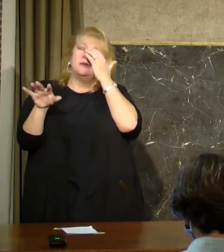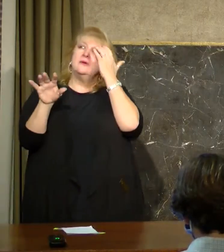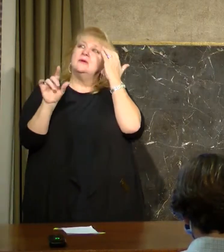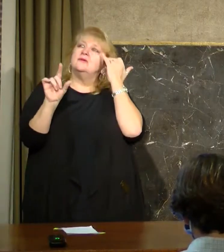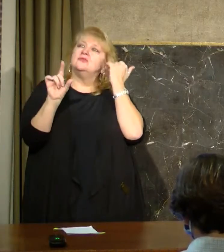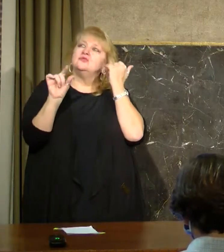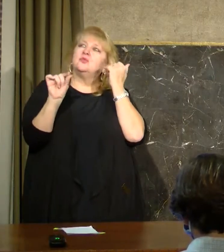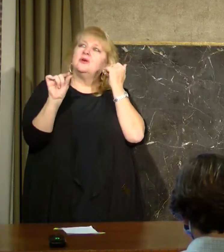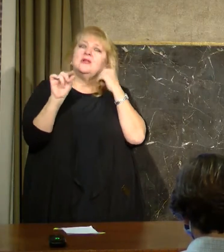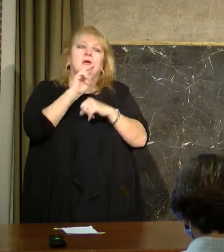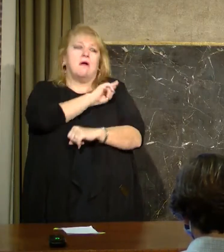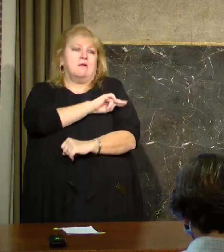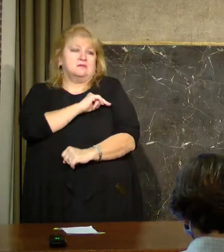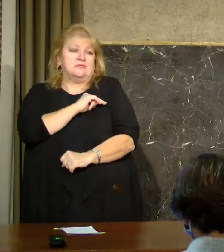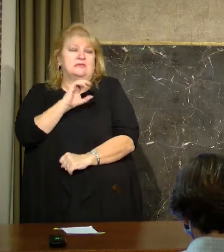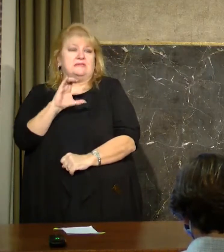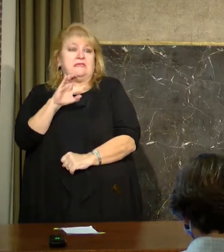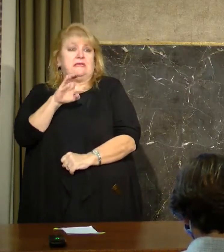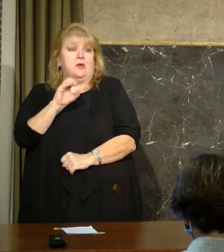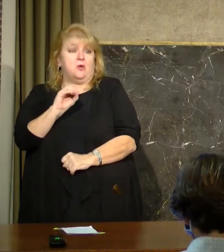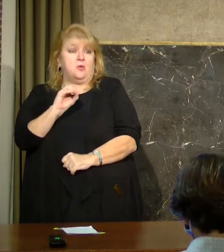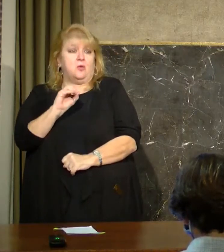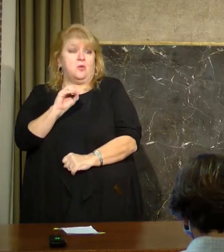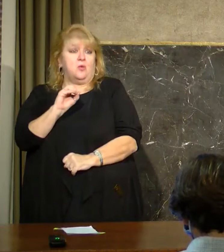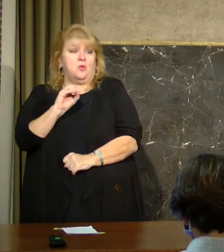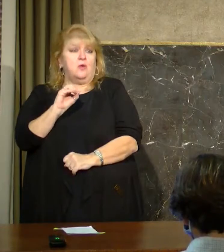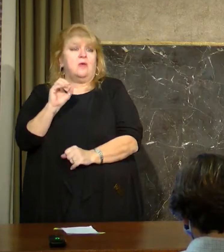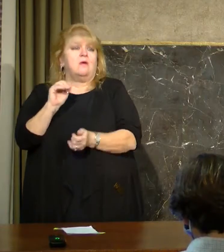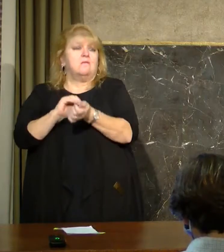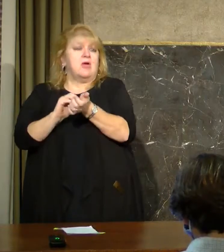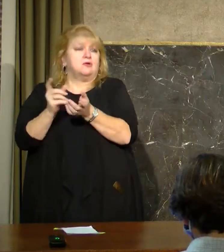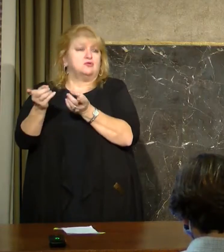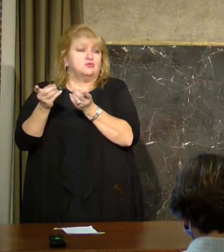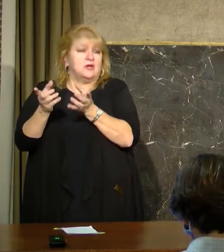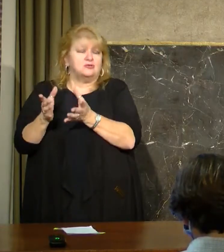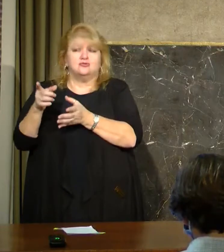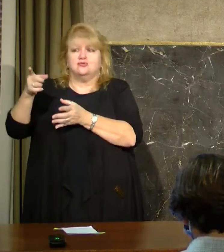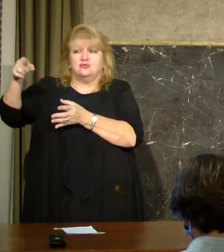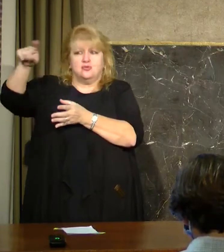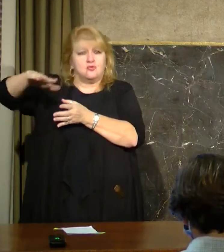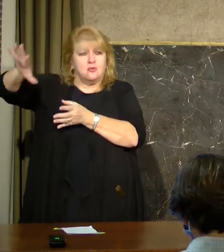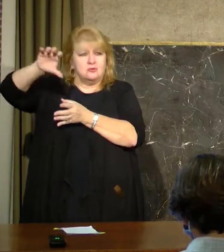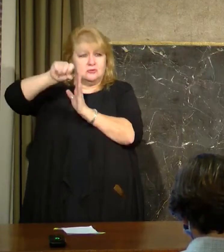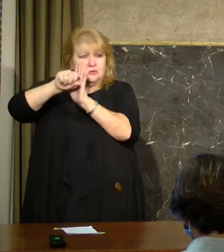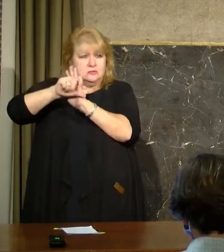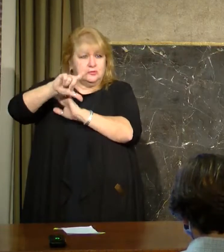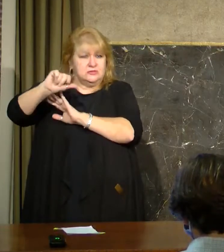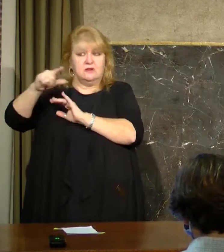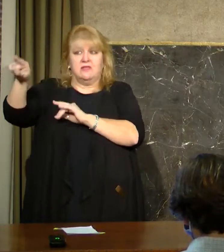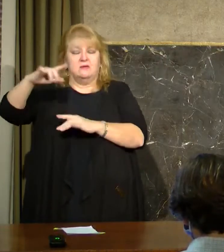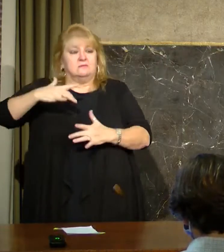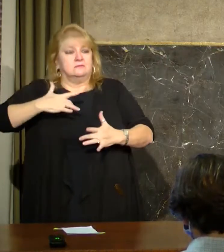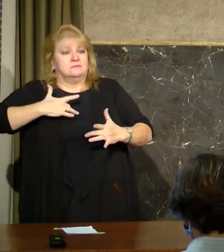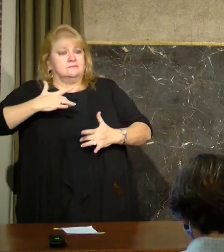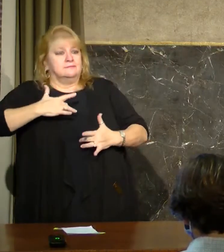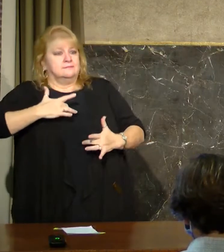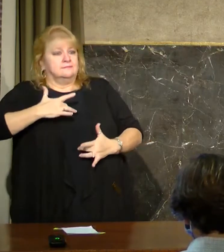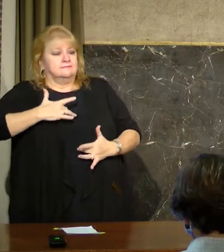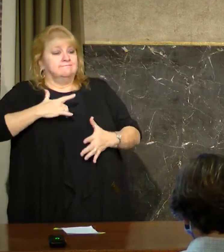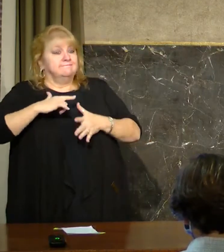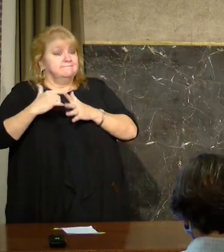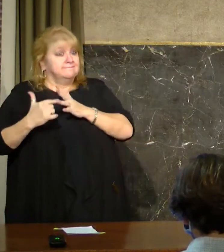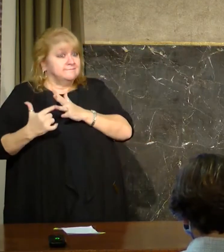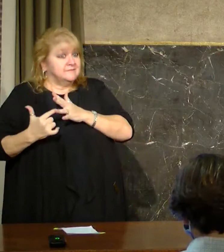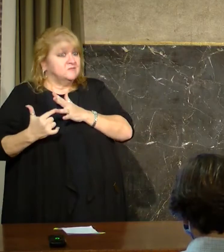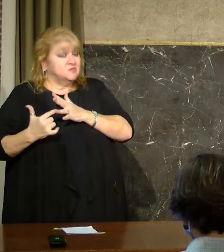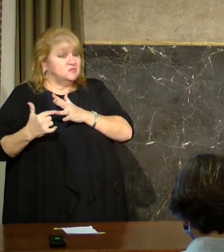hospital CEOs and medical directors across the state of Louisiana. They are all concerned about a number of things.